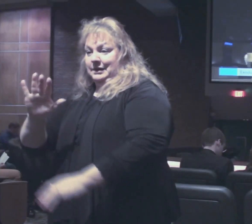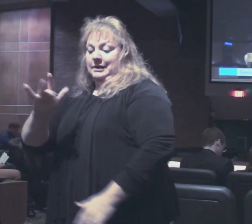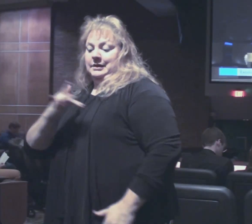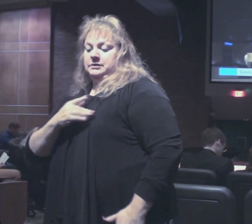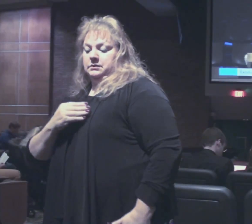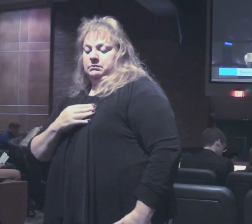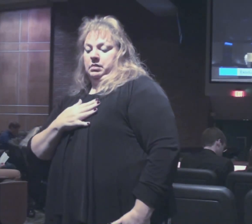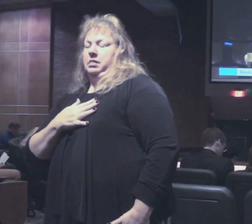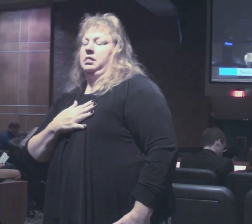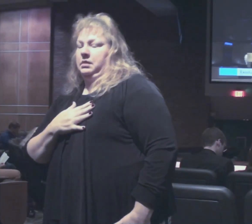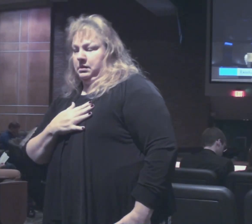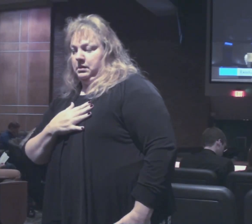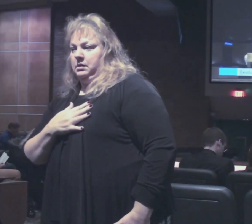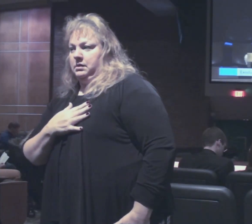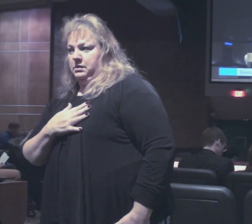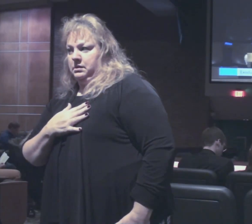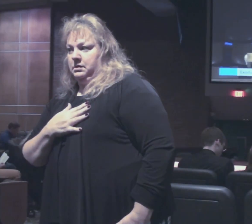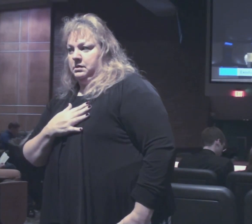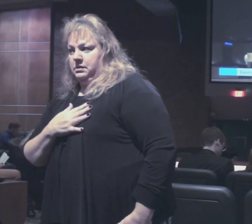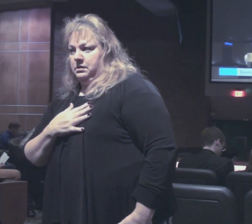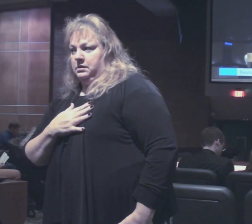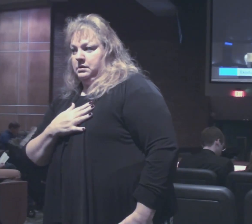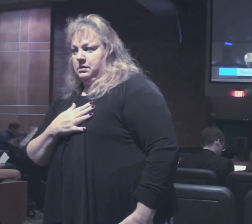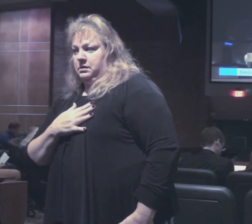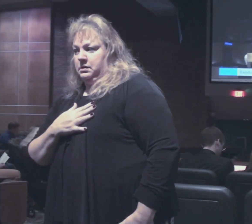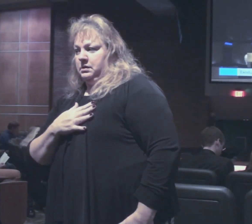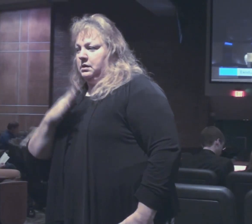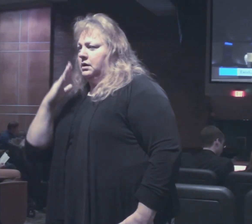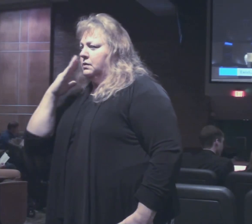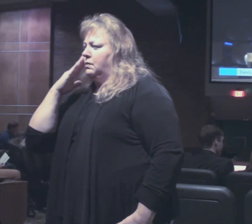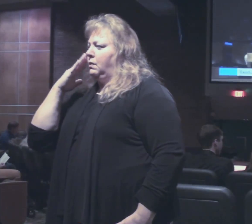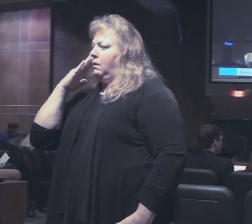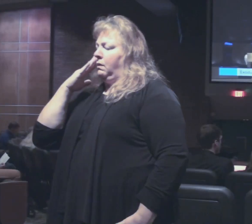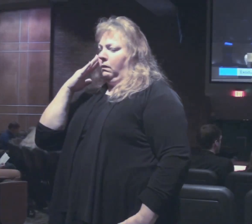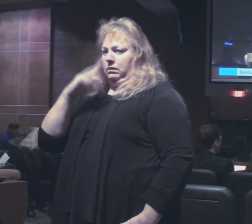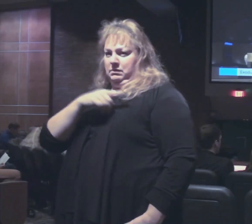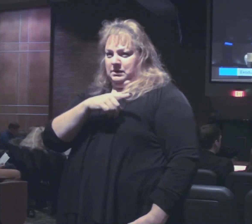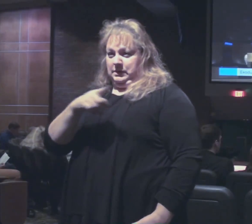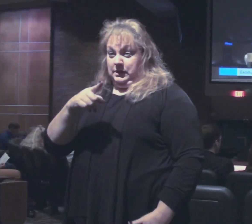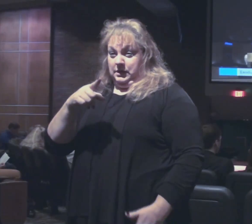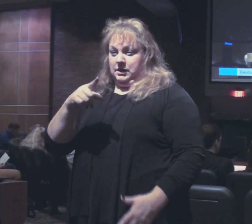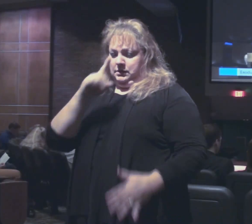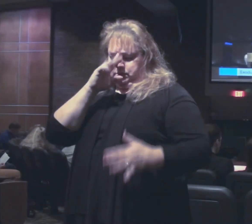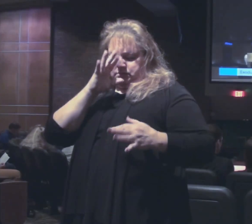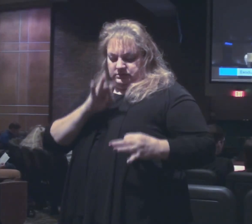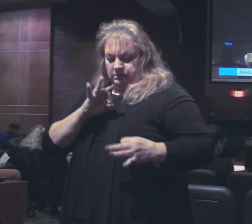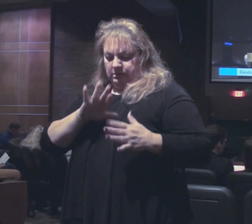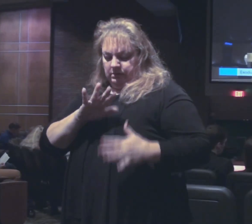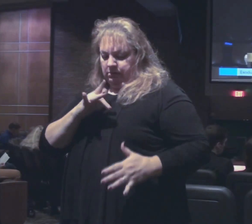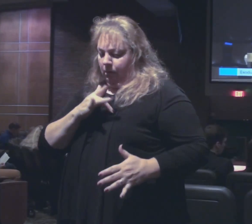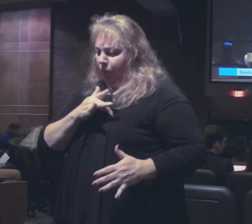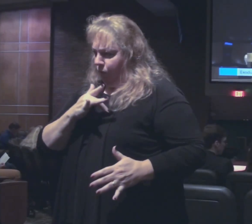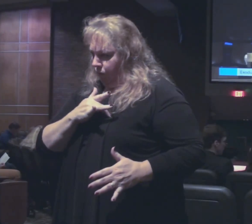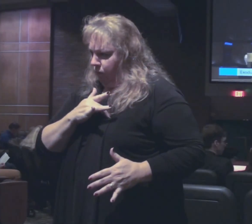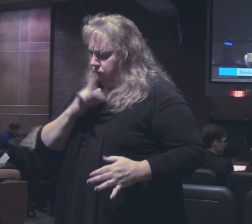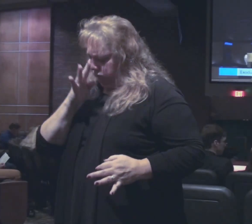moves him. You know, each one as he purposes in his heart.